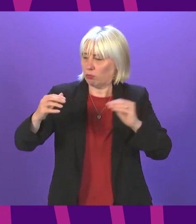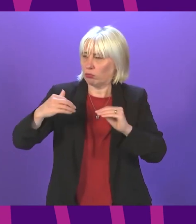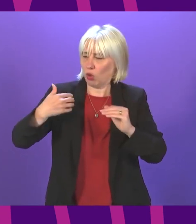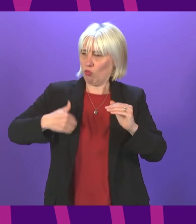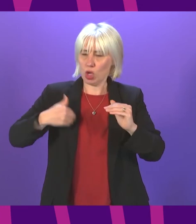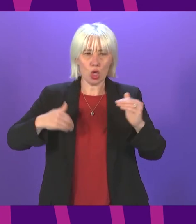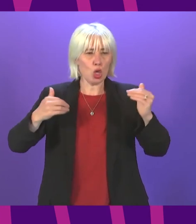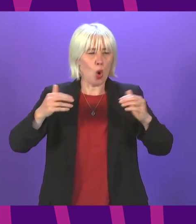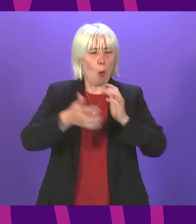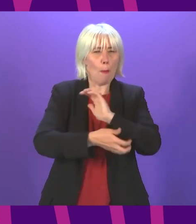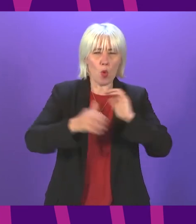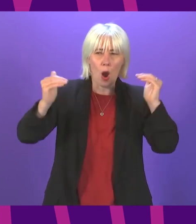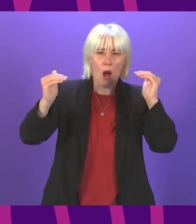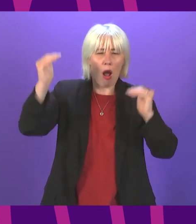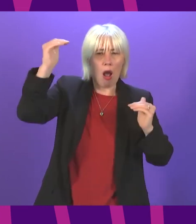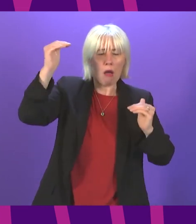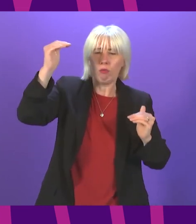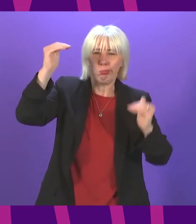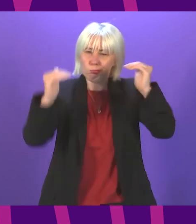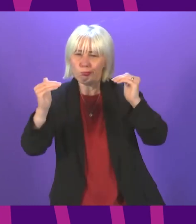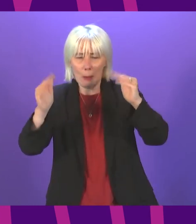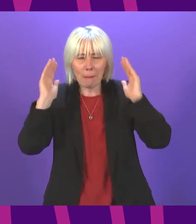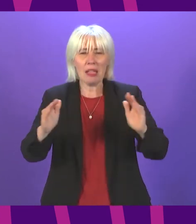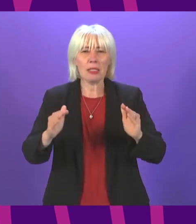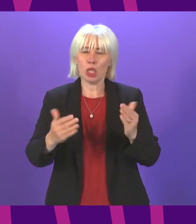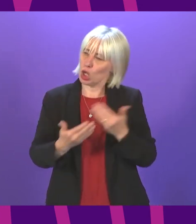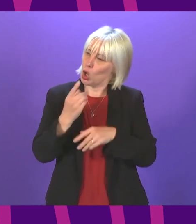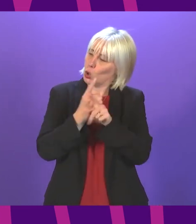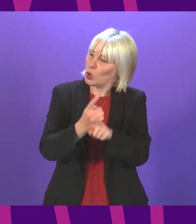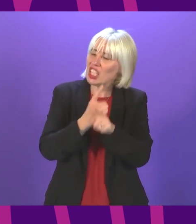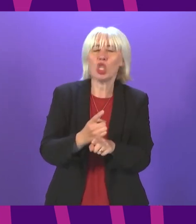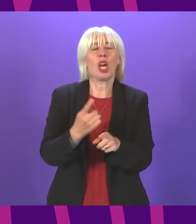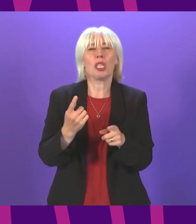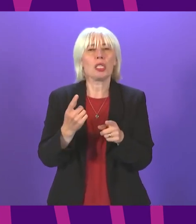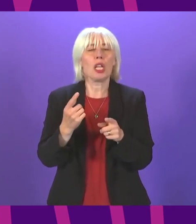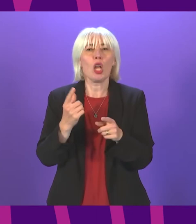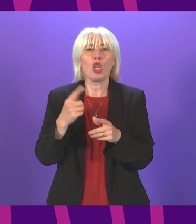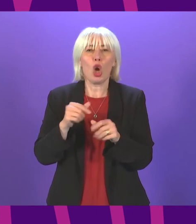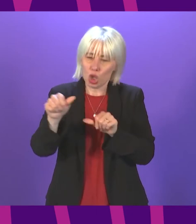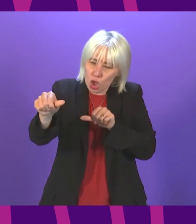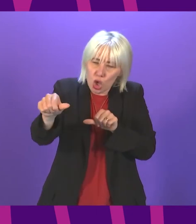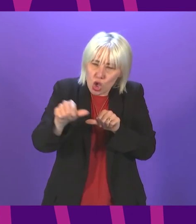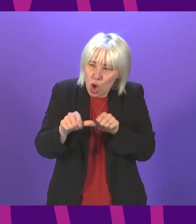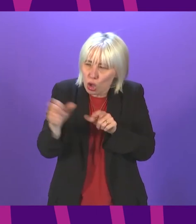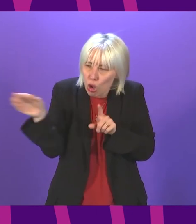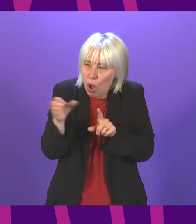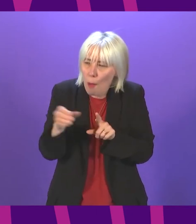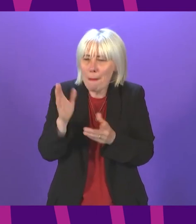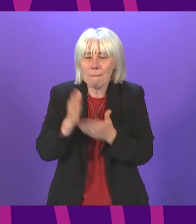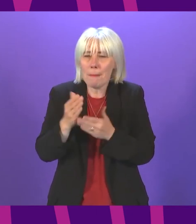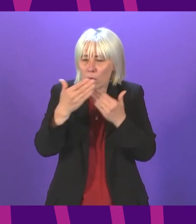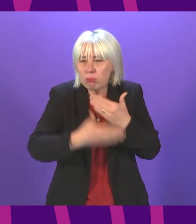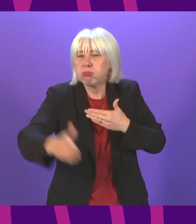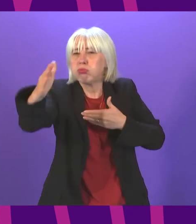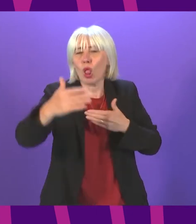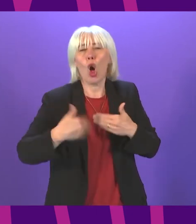delivered and we need to see the new teachers not just the short-term commitments to appointments but the promise of a career to